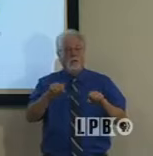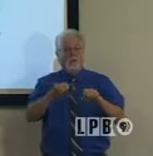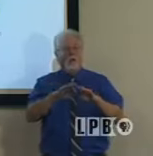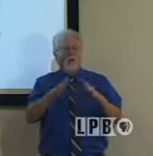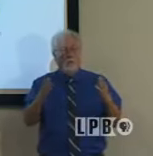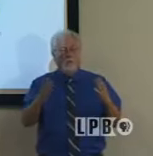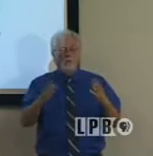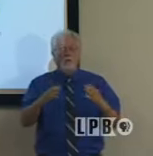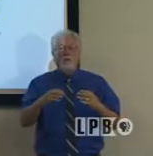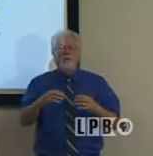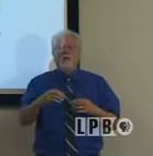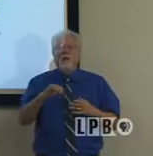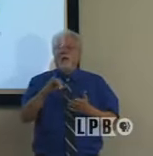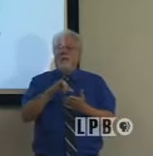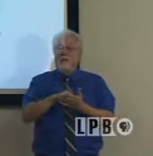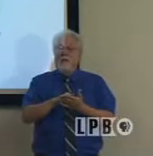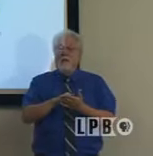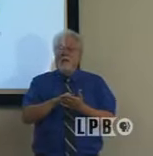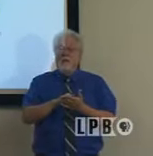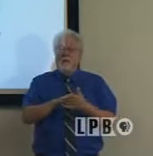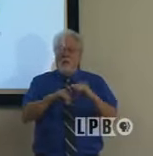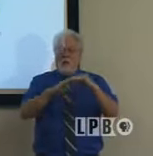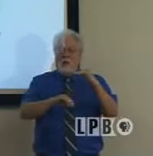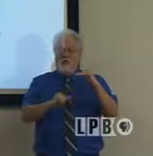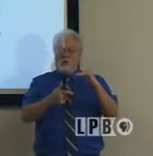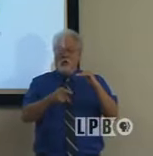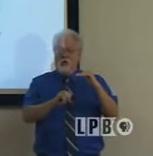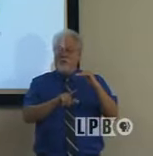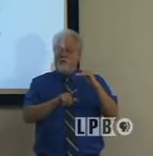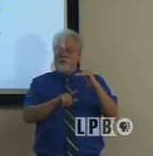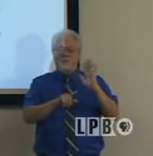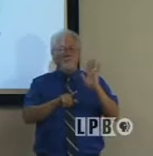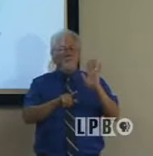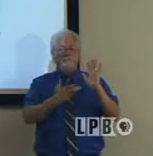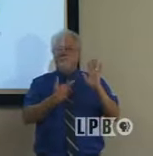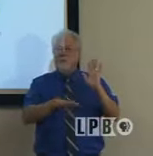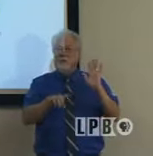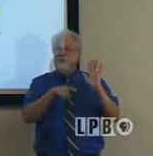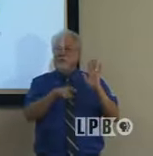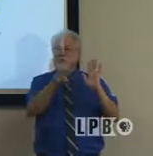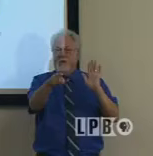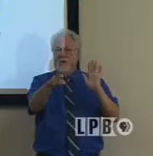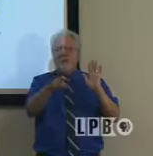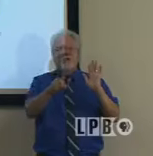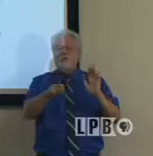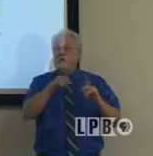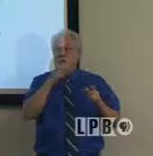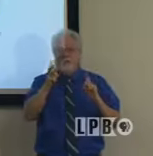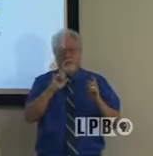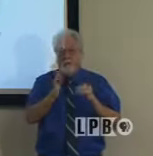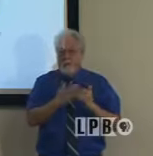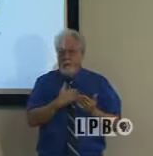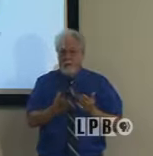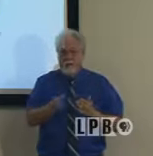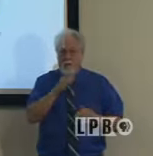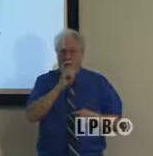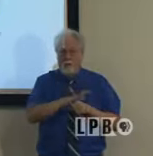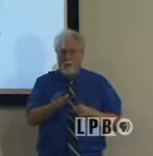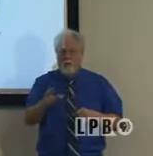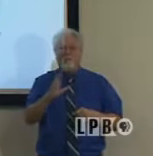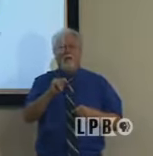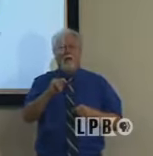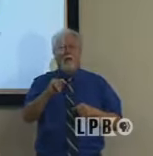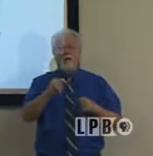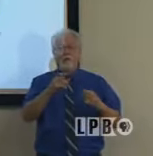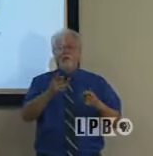low incidence communities that under age 21, we really just don't want you in that setting because you shouldn't be drinking. You're not of age. And it